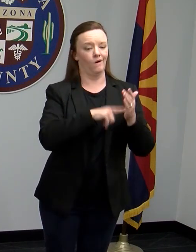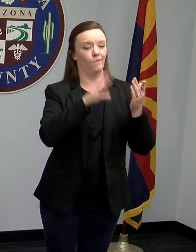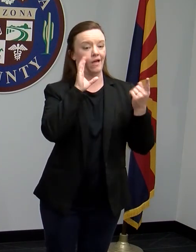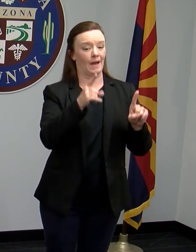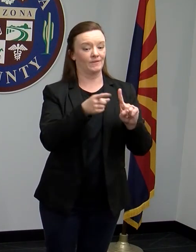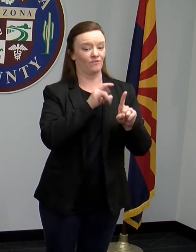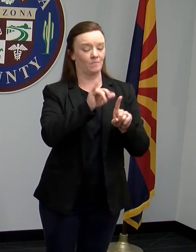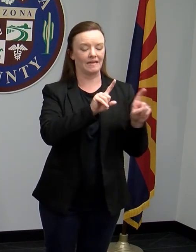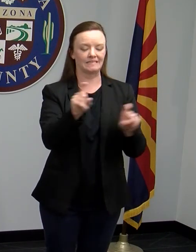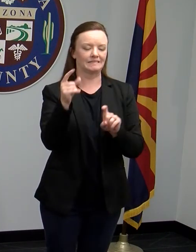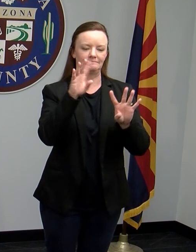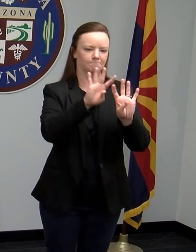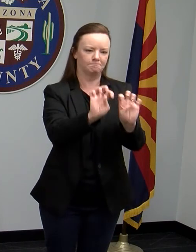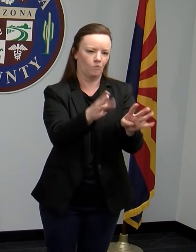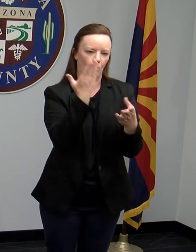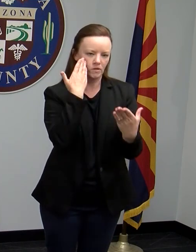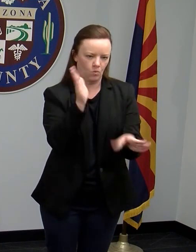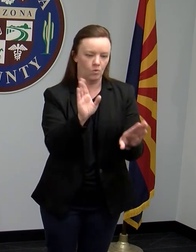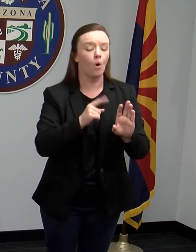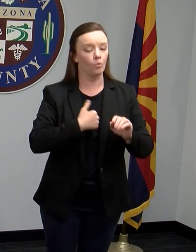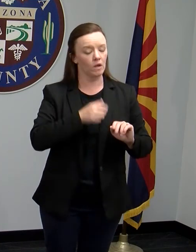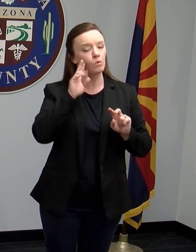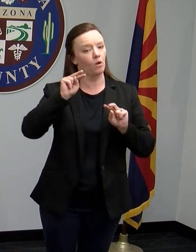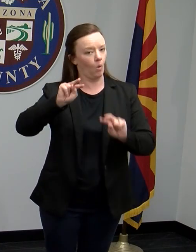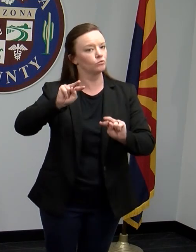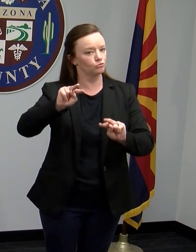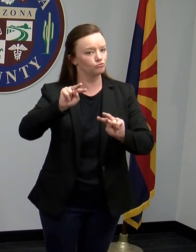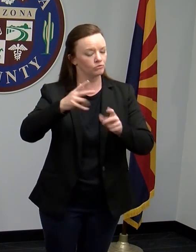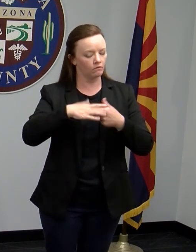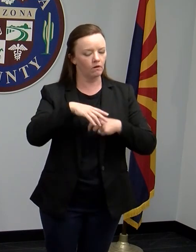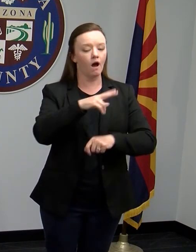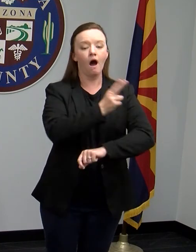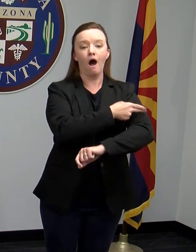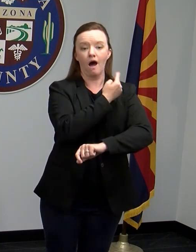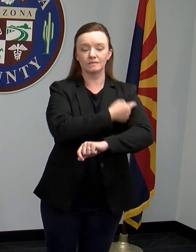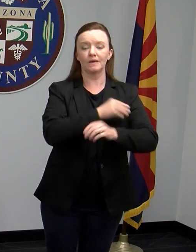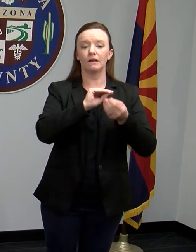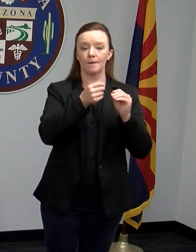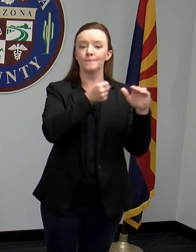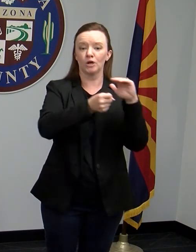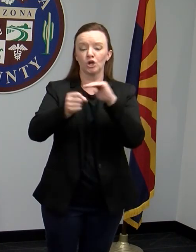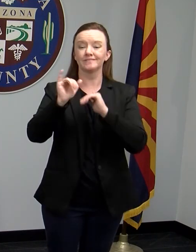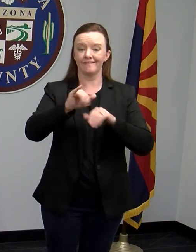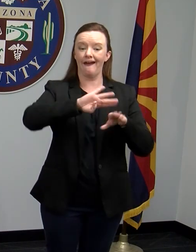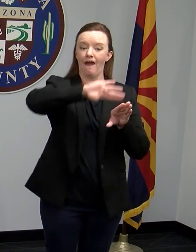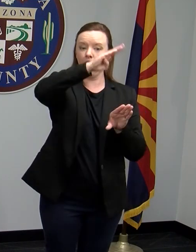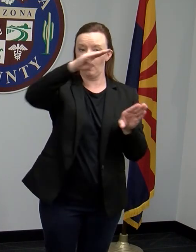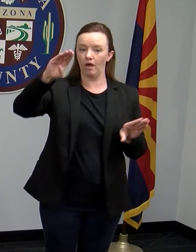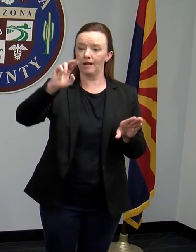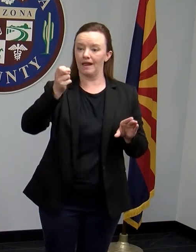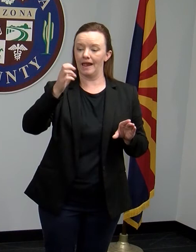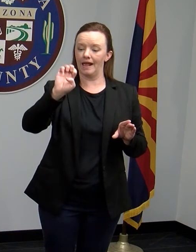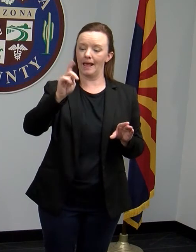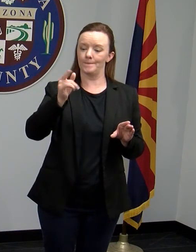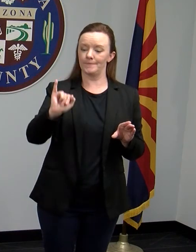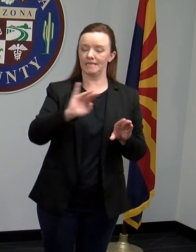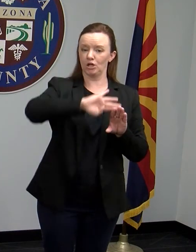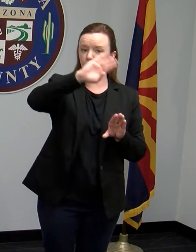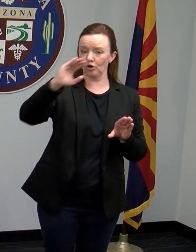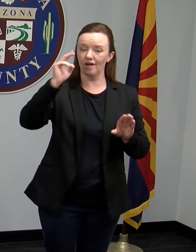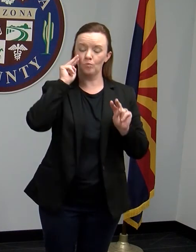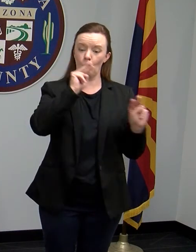testing. But we'll certainly be watching, and as she said, the hospitalization epi curve and watching what that does is